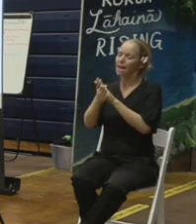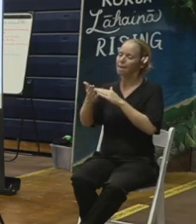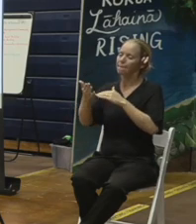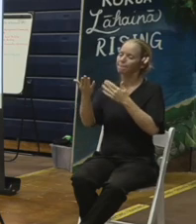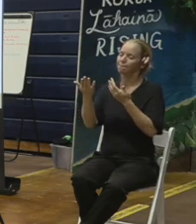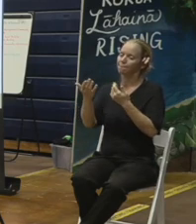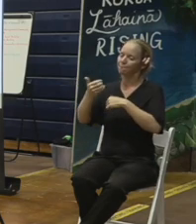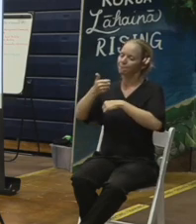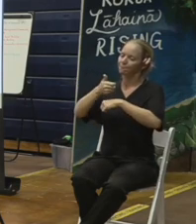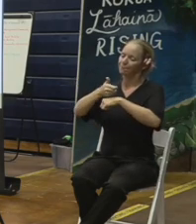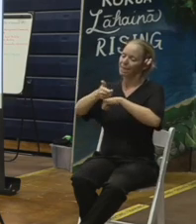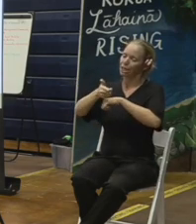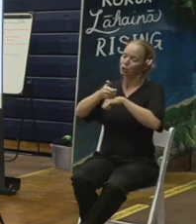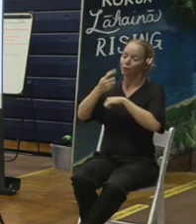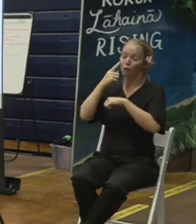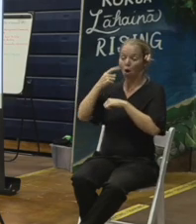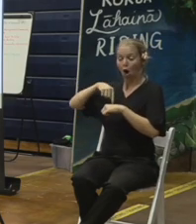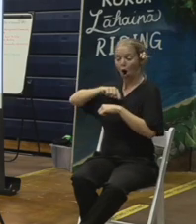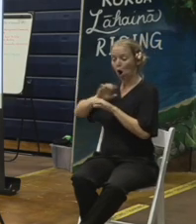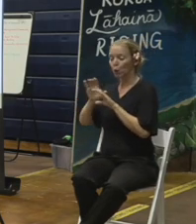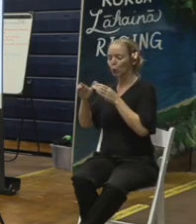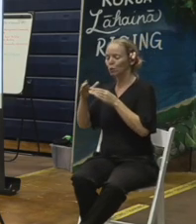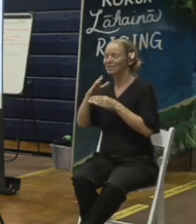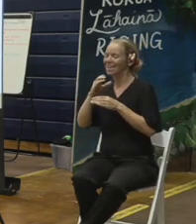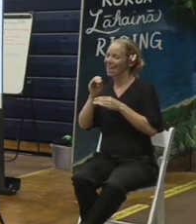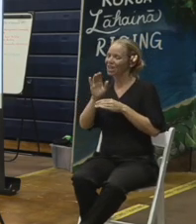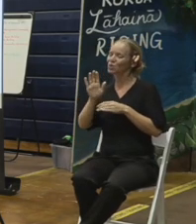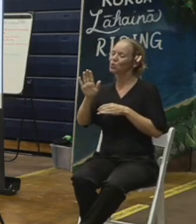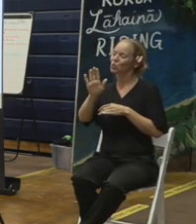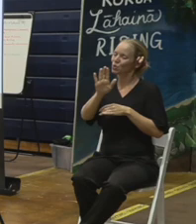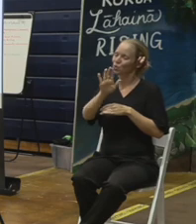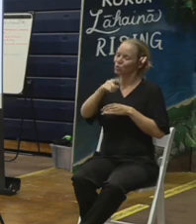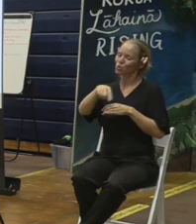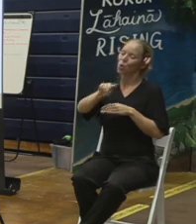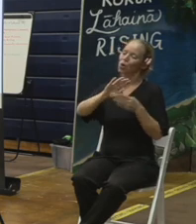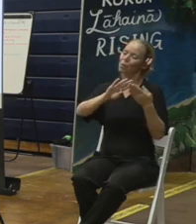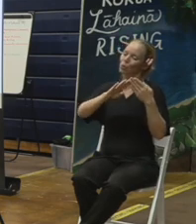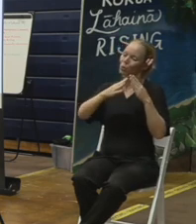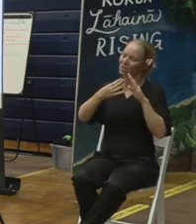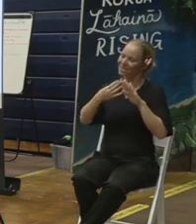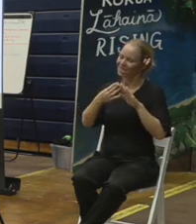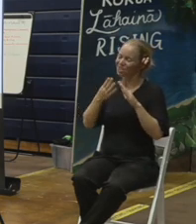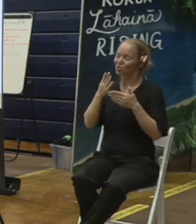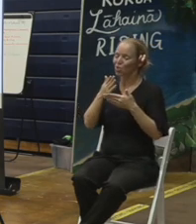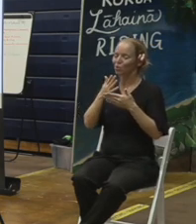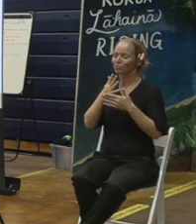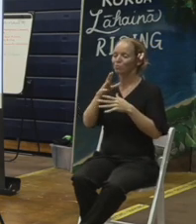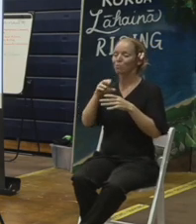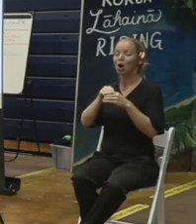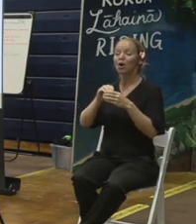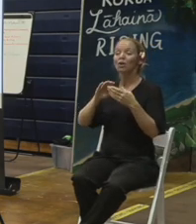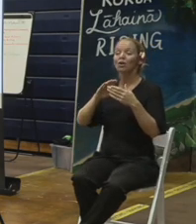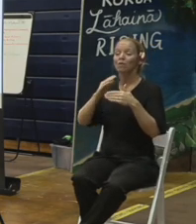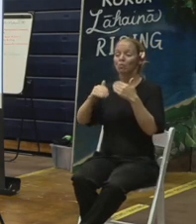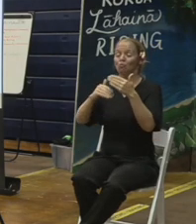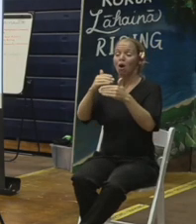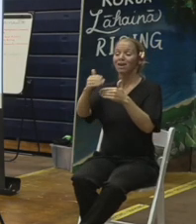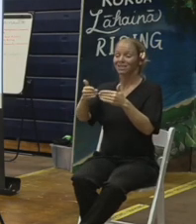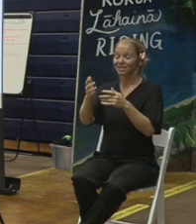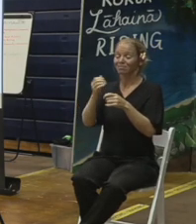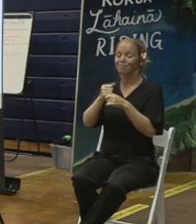hazard to rebuilding on those locations. So part of the process will be to go in and to make those properties safe